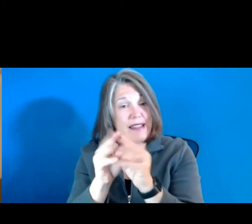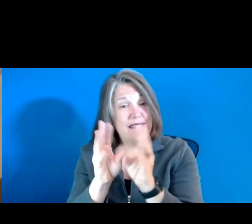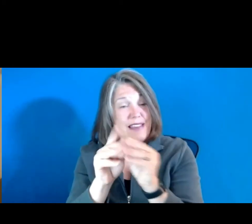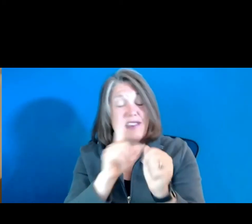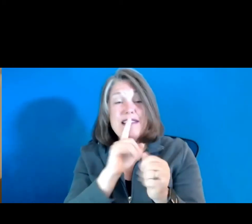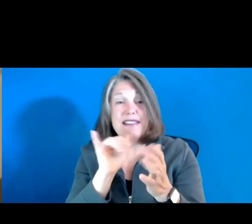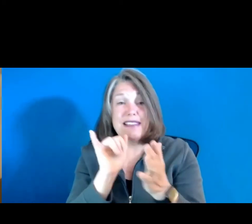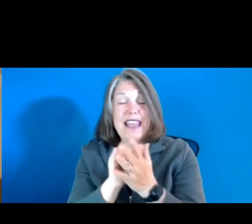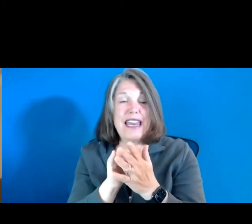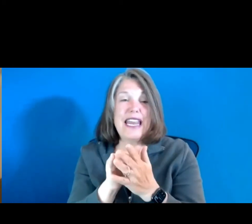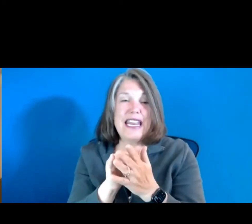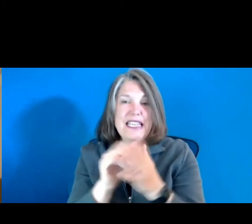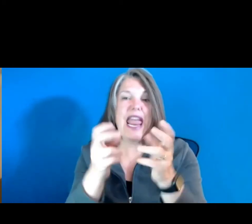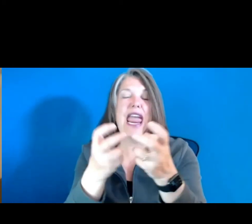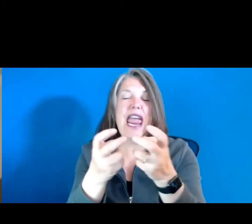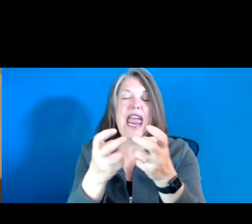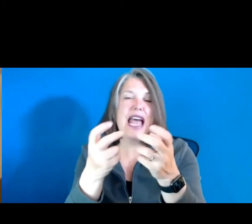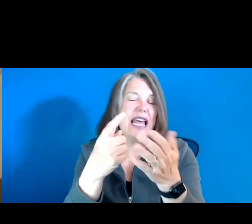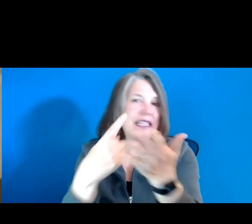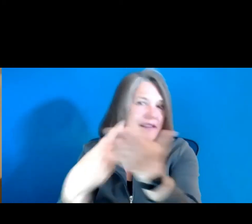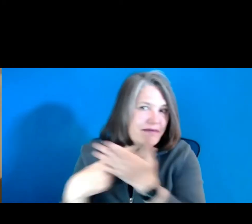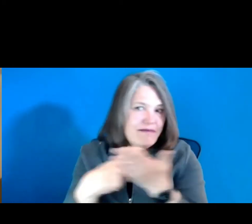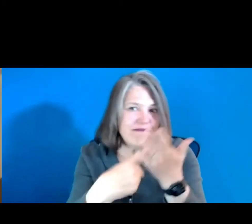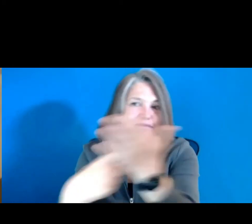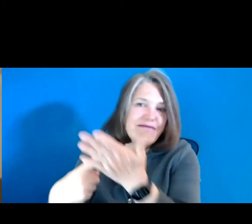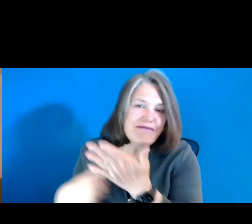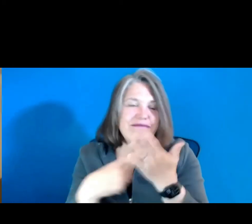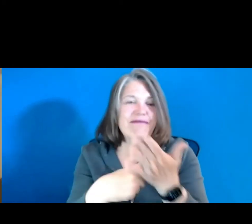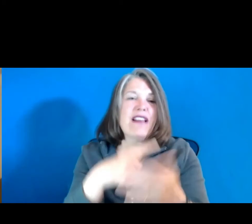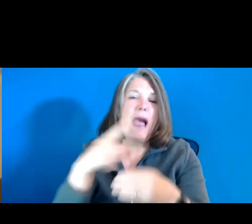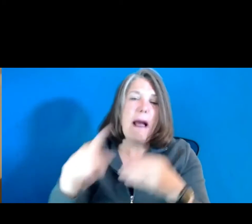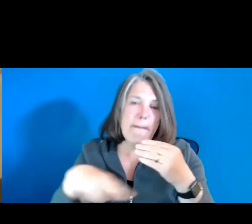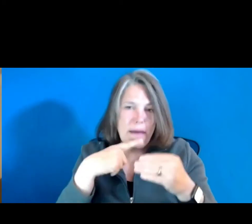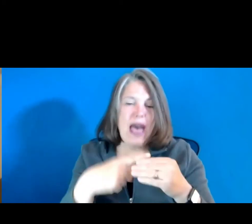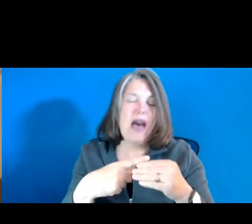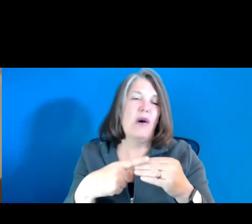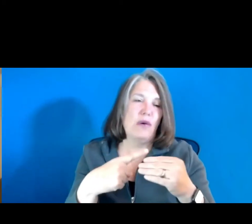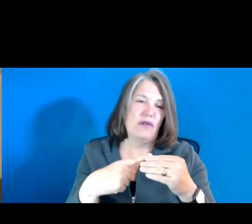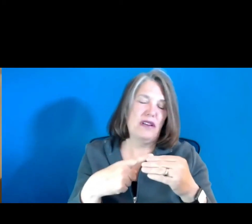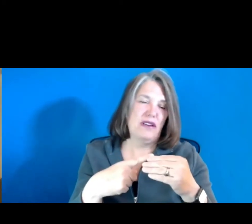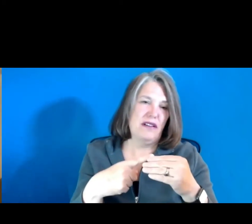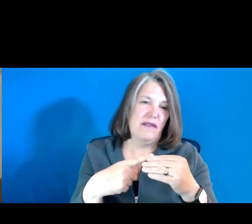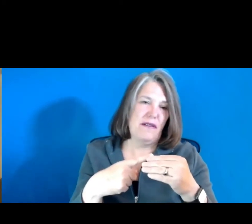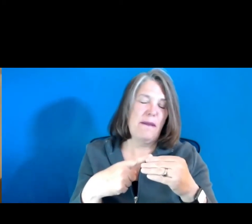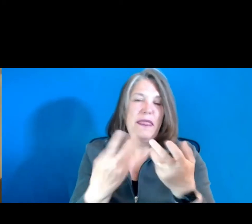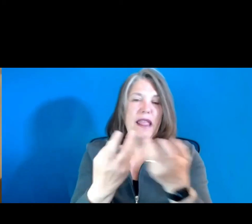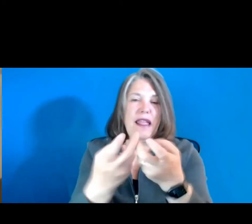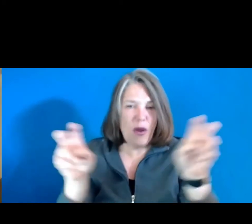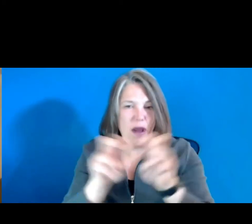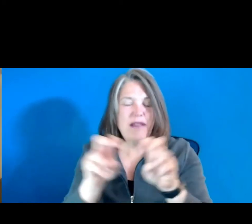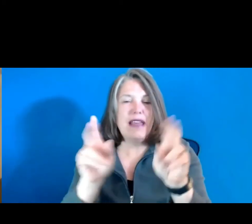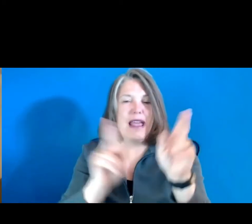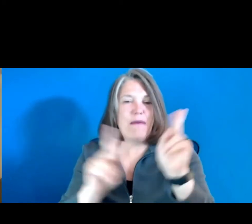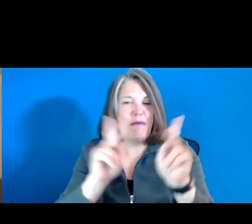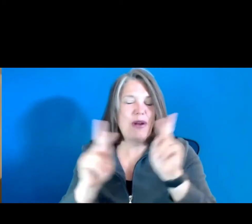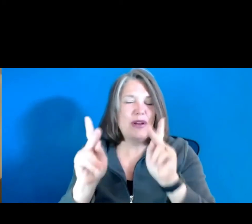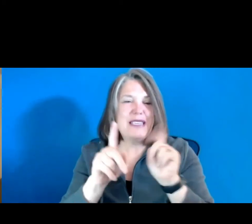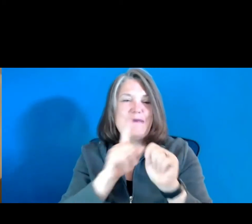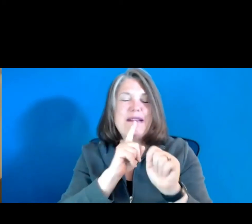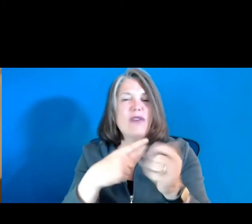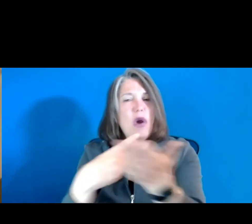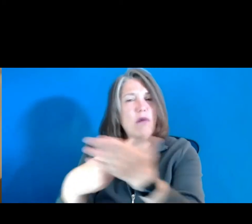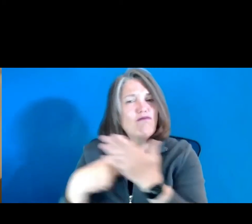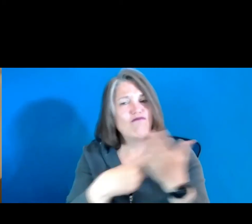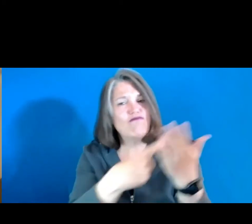it is dominantly around the discussion that the round table participants are having together.